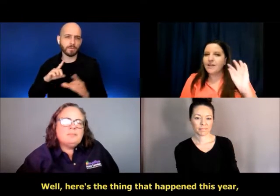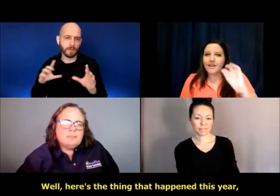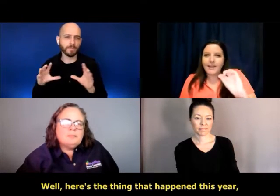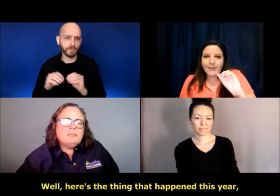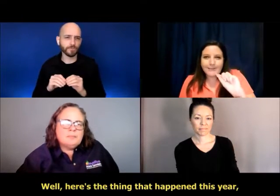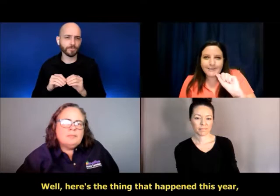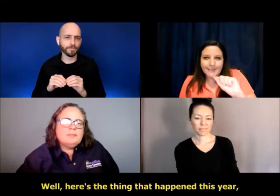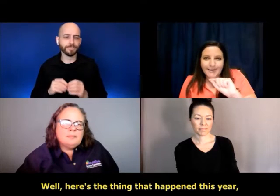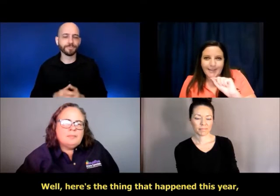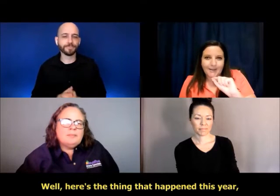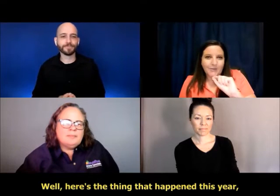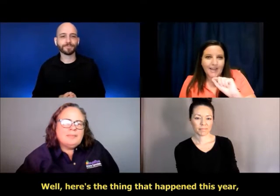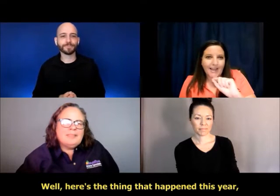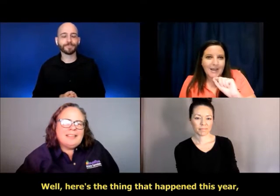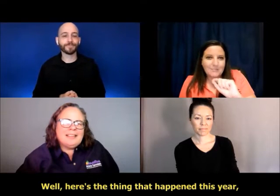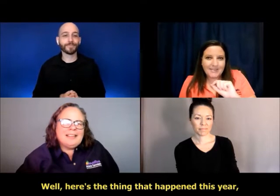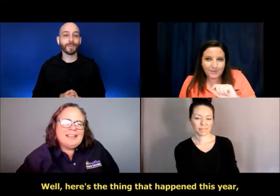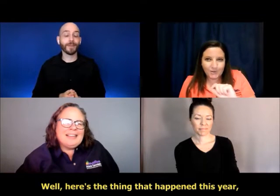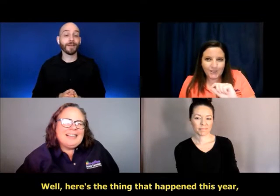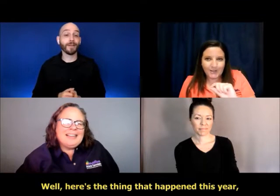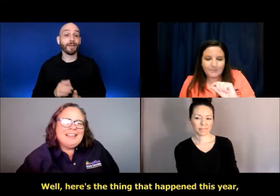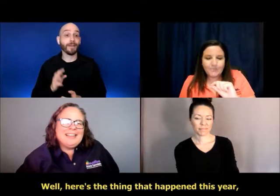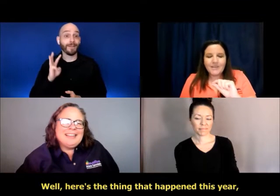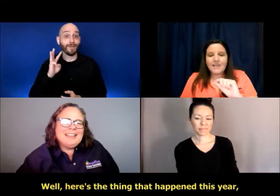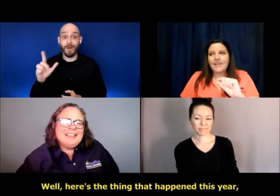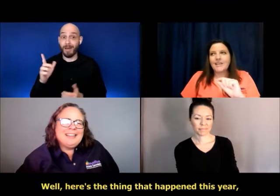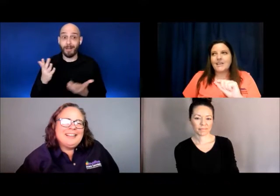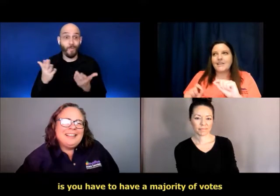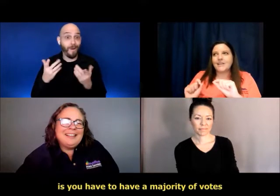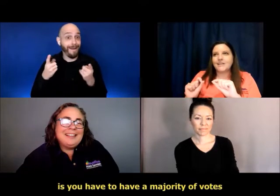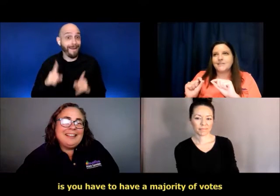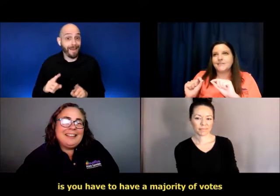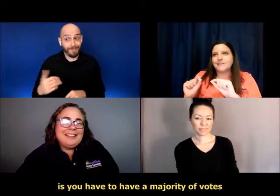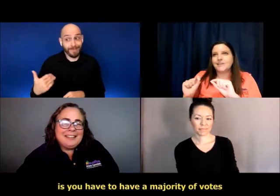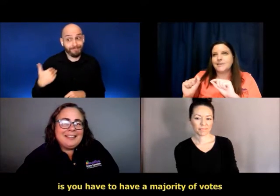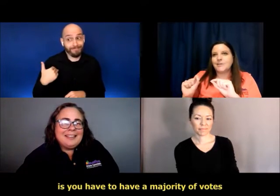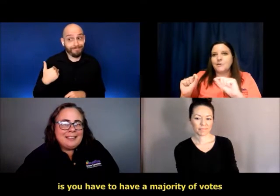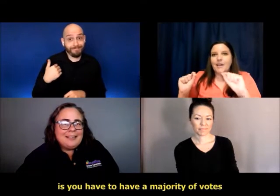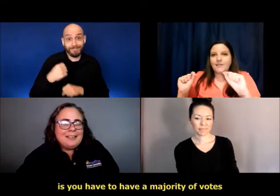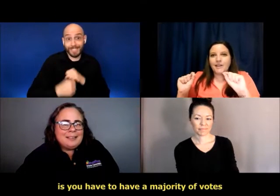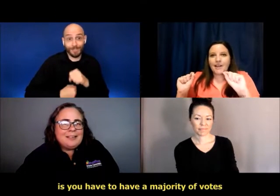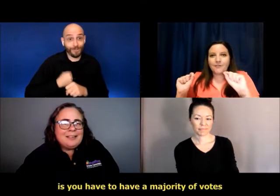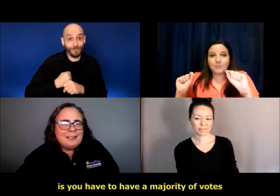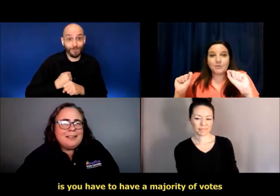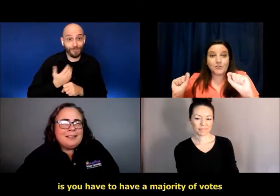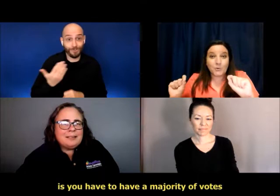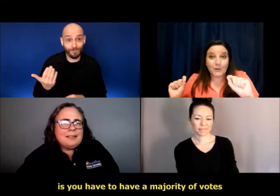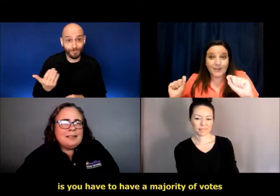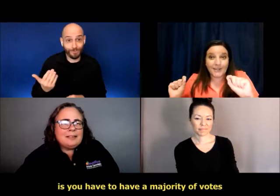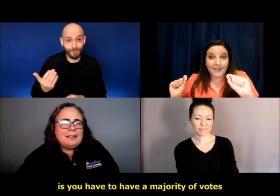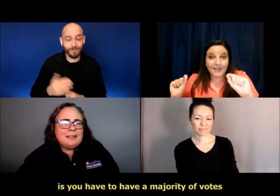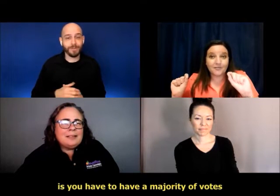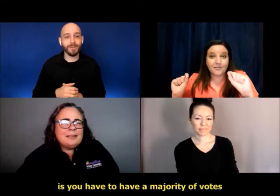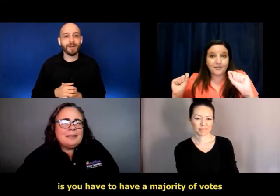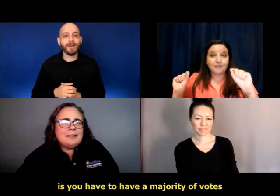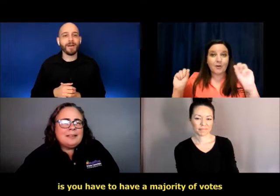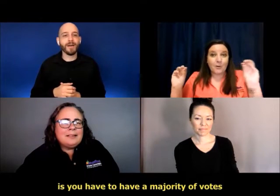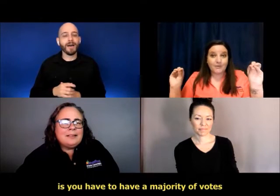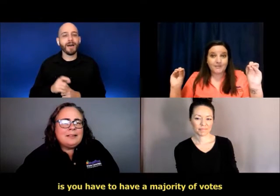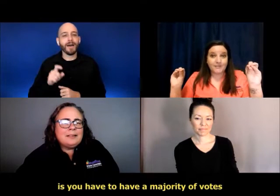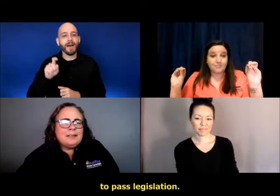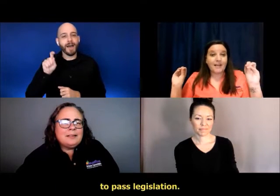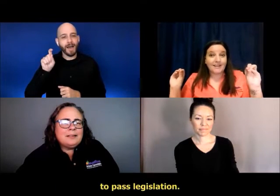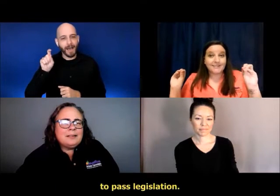Well, here's the thing that happened this year is you have to have a majority of